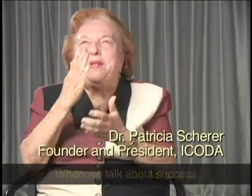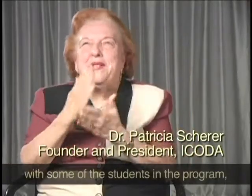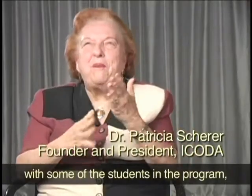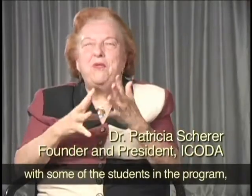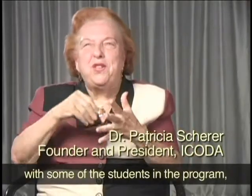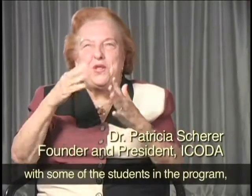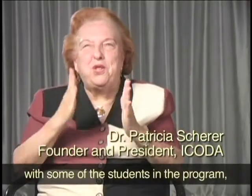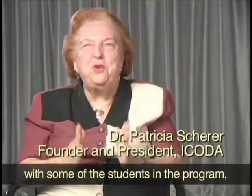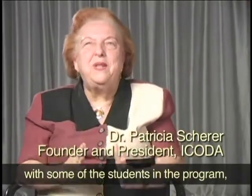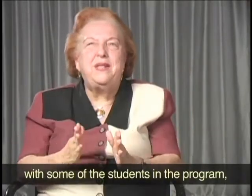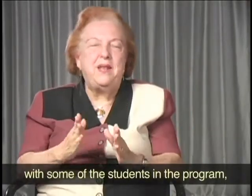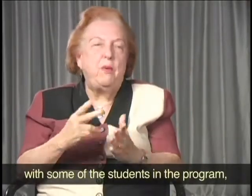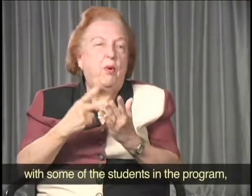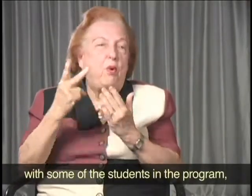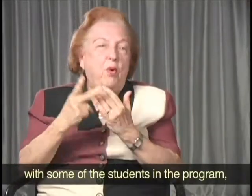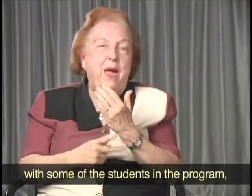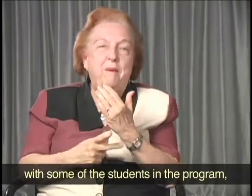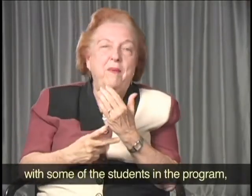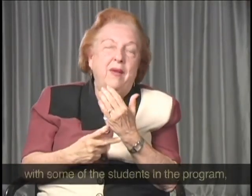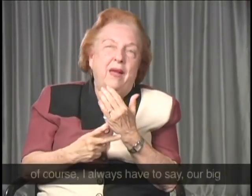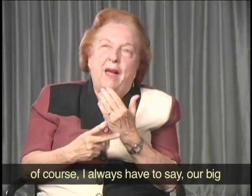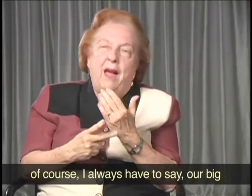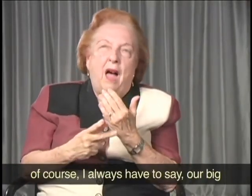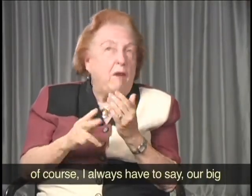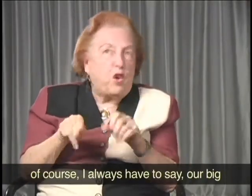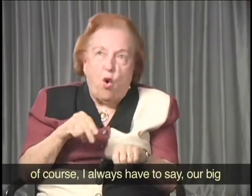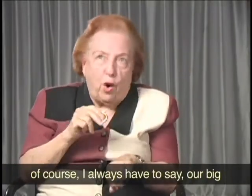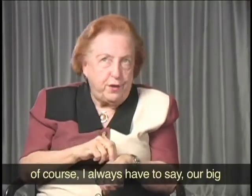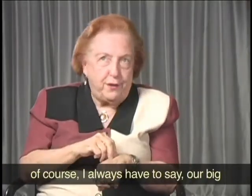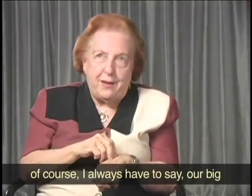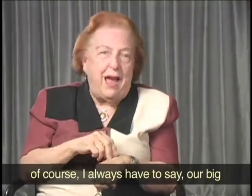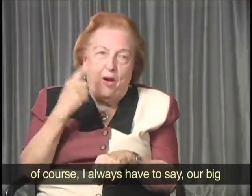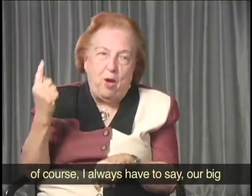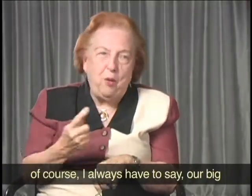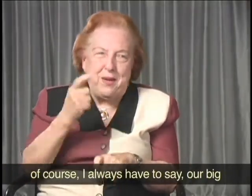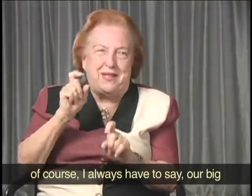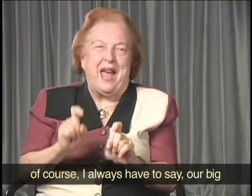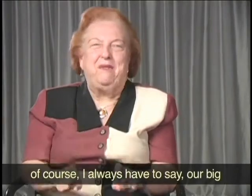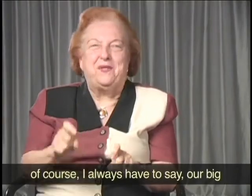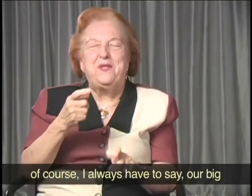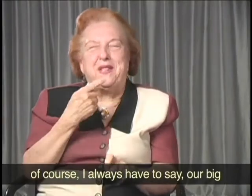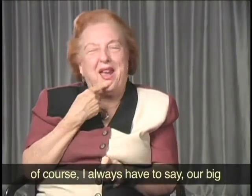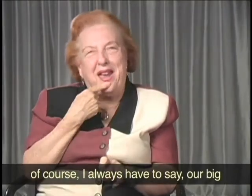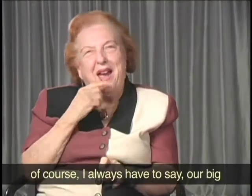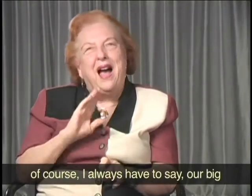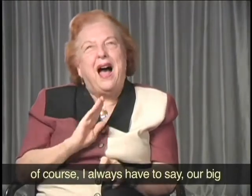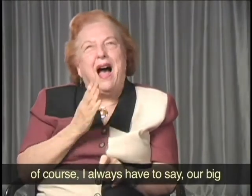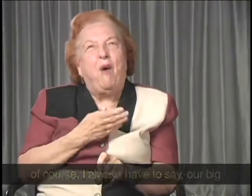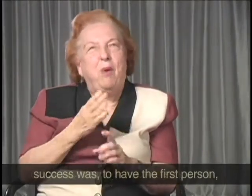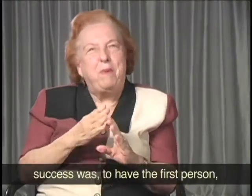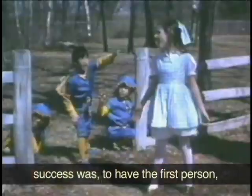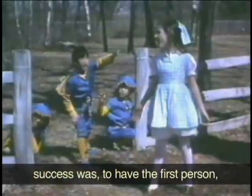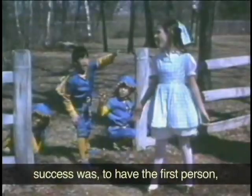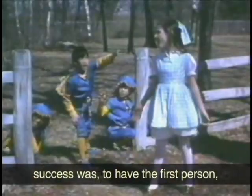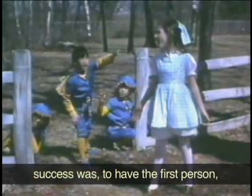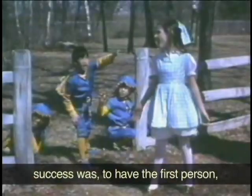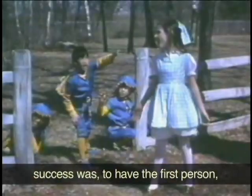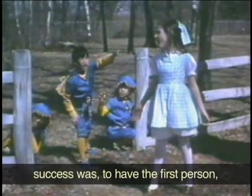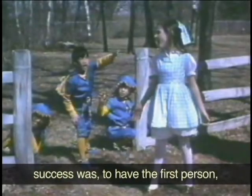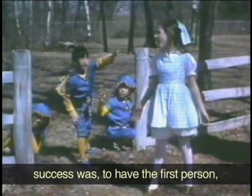some of the students in the program, of course I always have to say our big success was